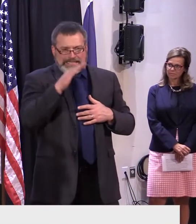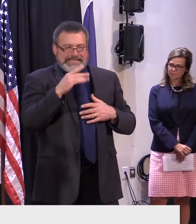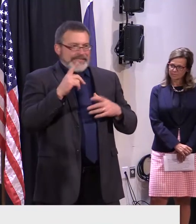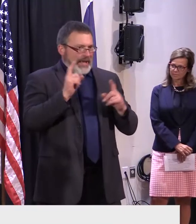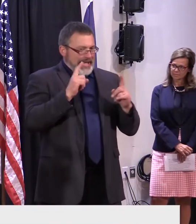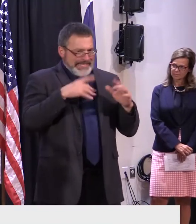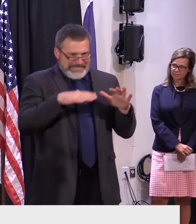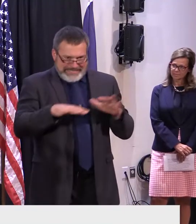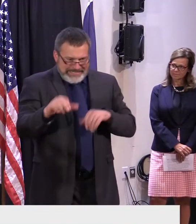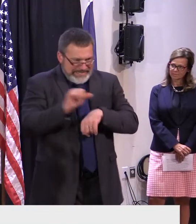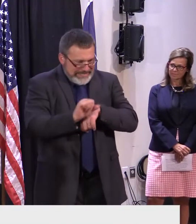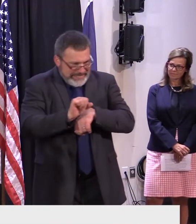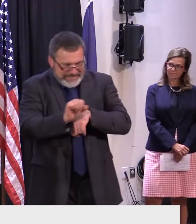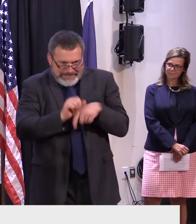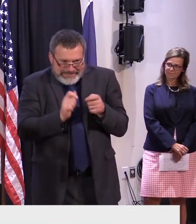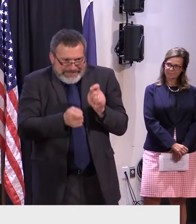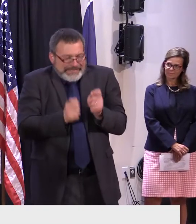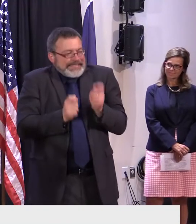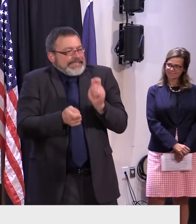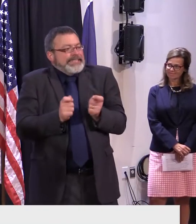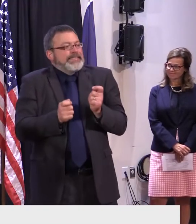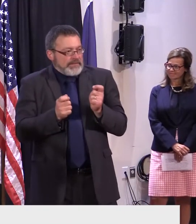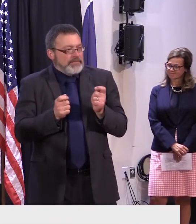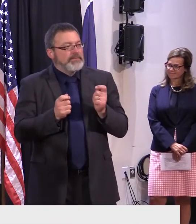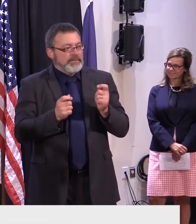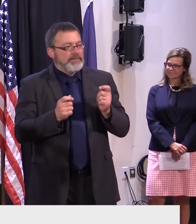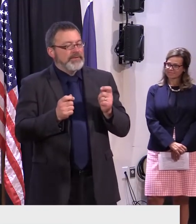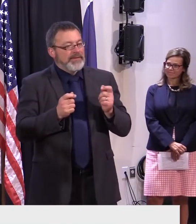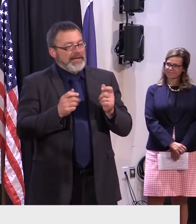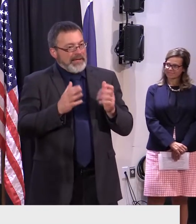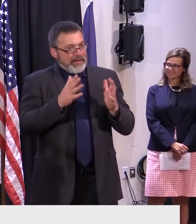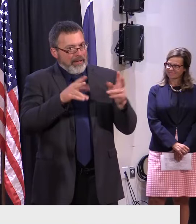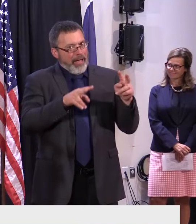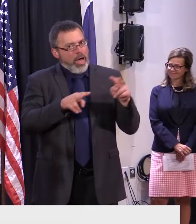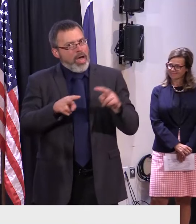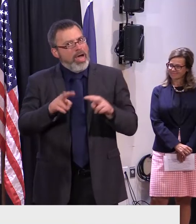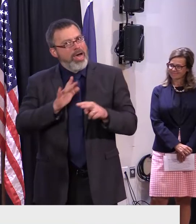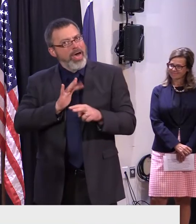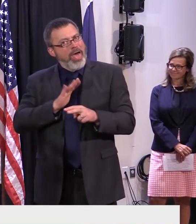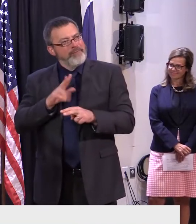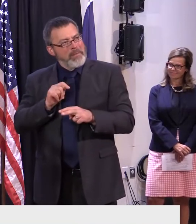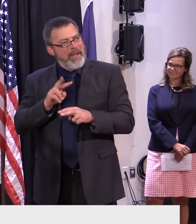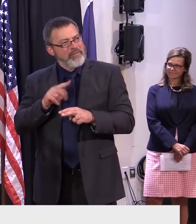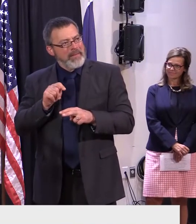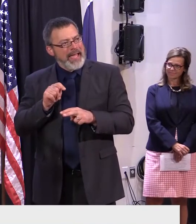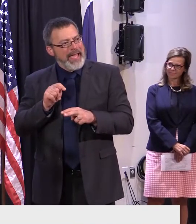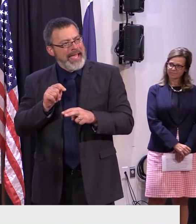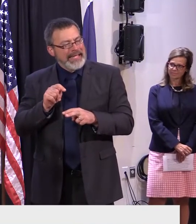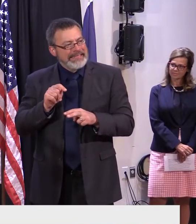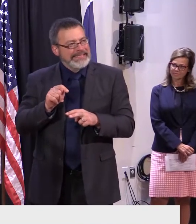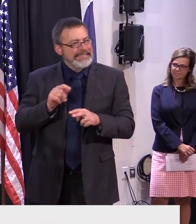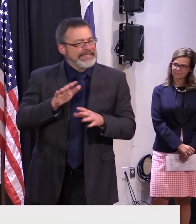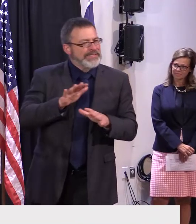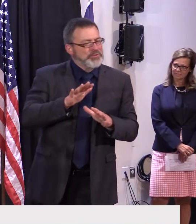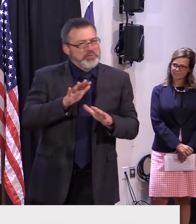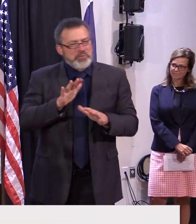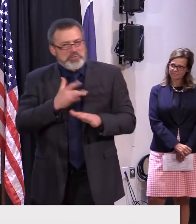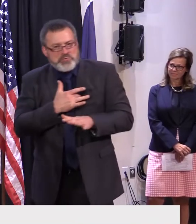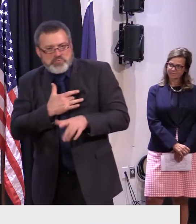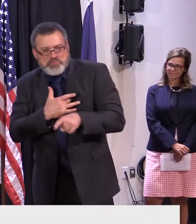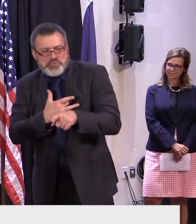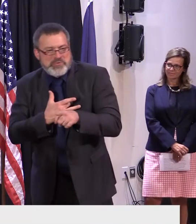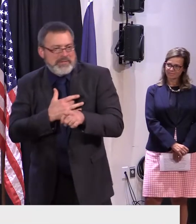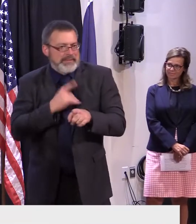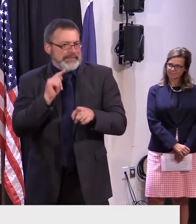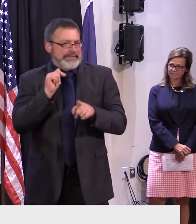But they love Vermont. They have a special affection, I think, for Vermont. Many